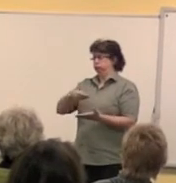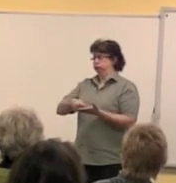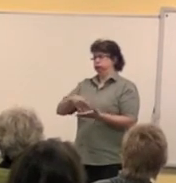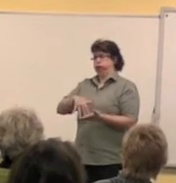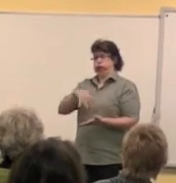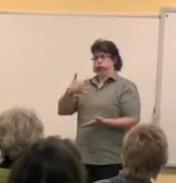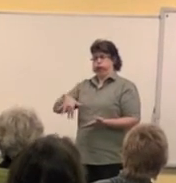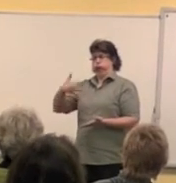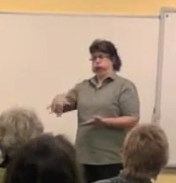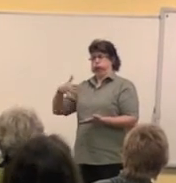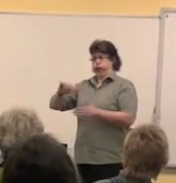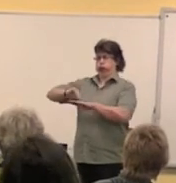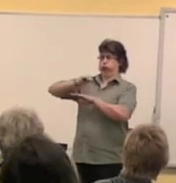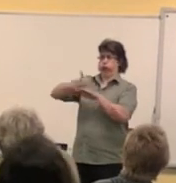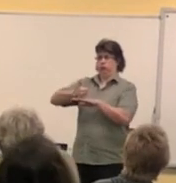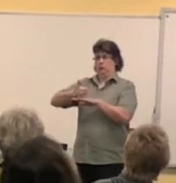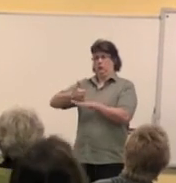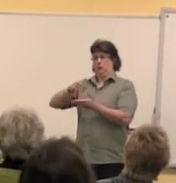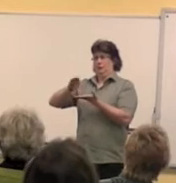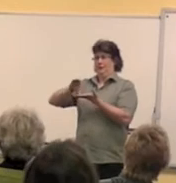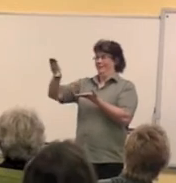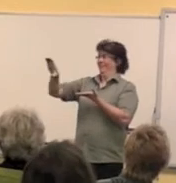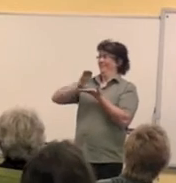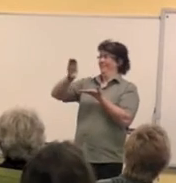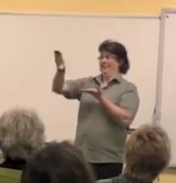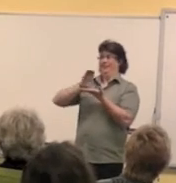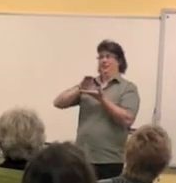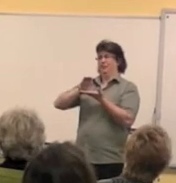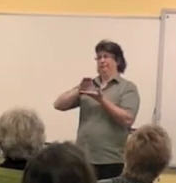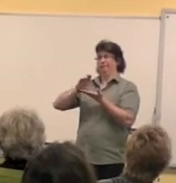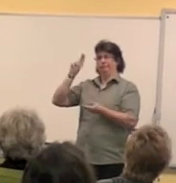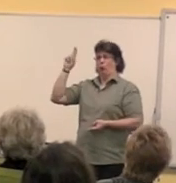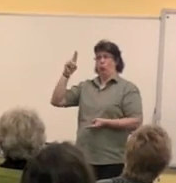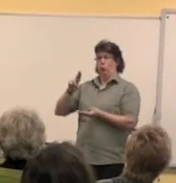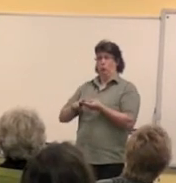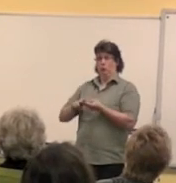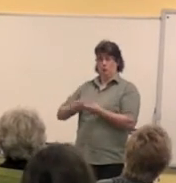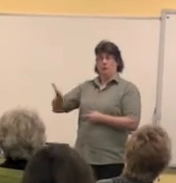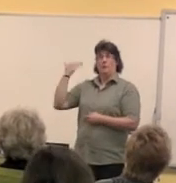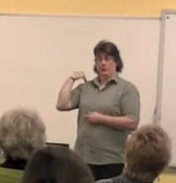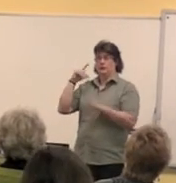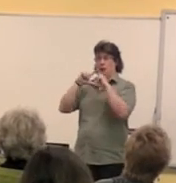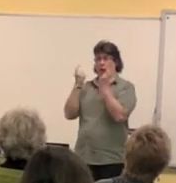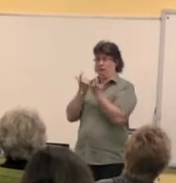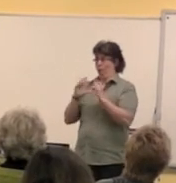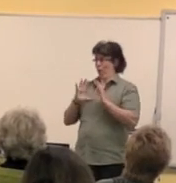much funding as well, because the poor class should be charged, colleges use the funding